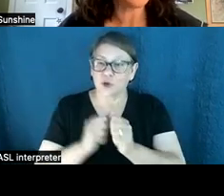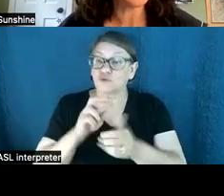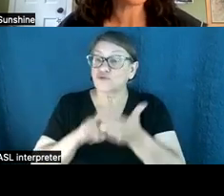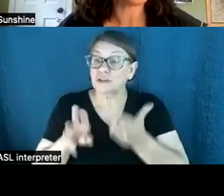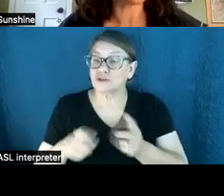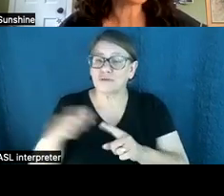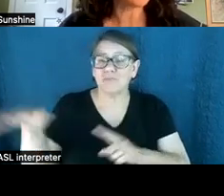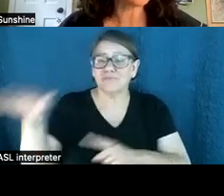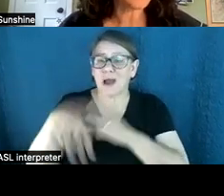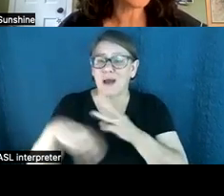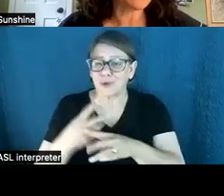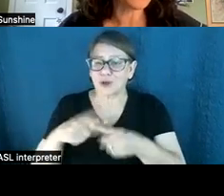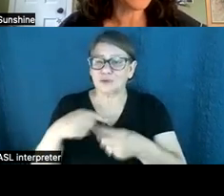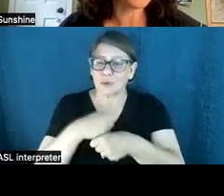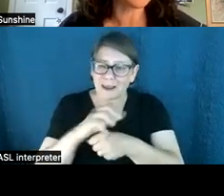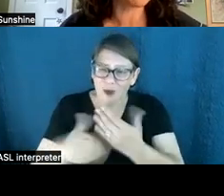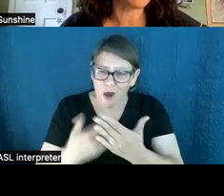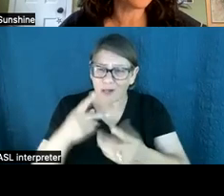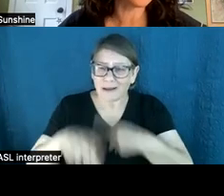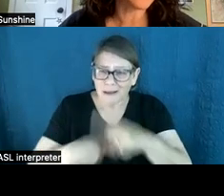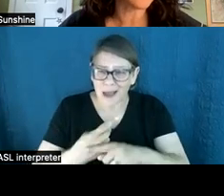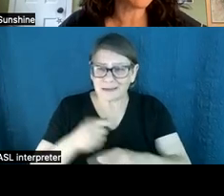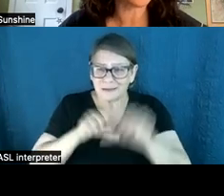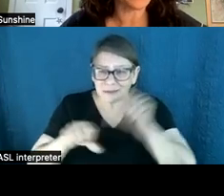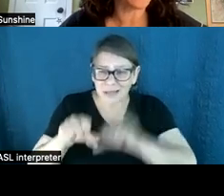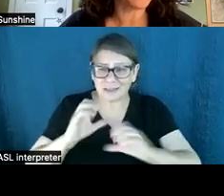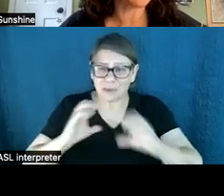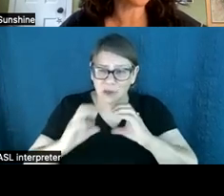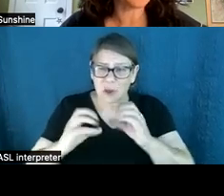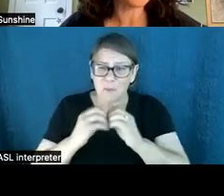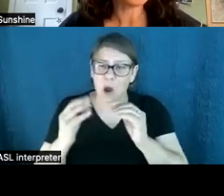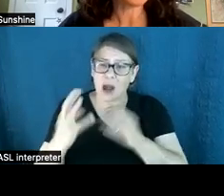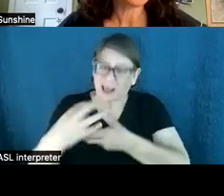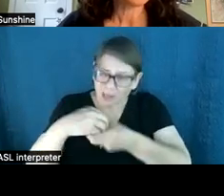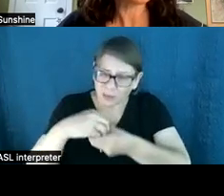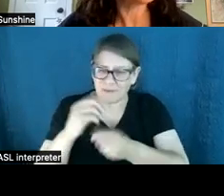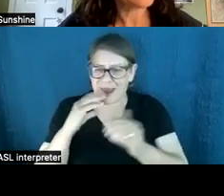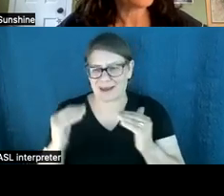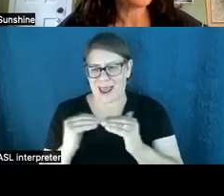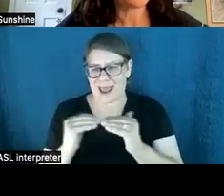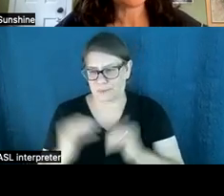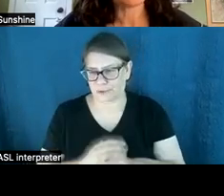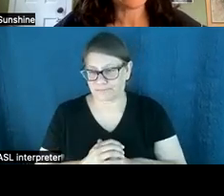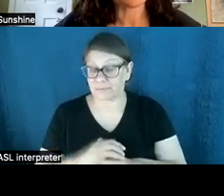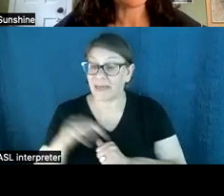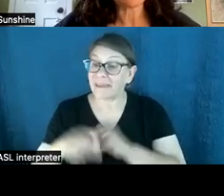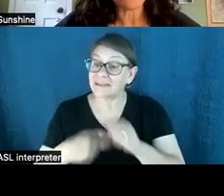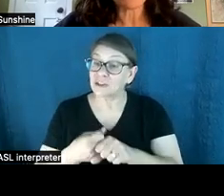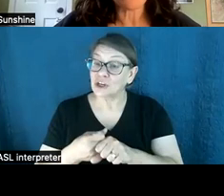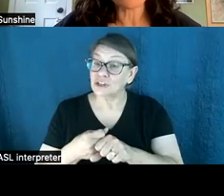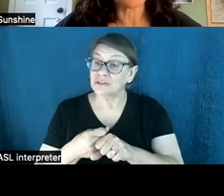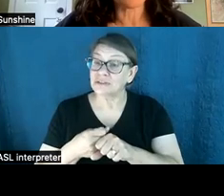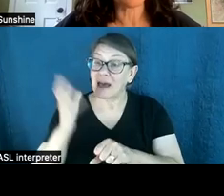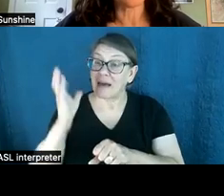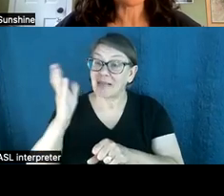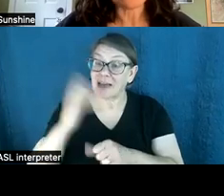world to make all types of science communication more inclusive and equitable. This year's lecture series has explored